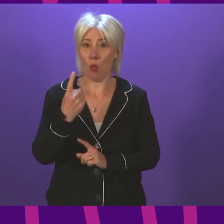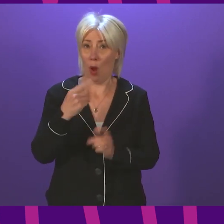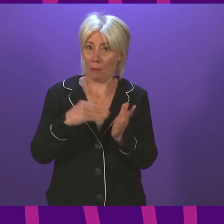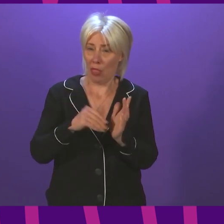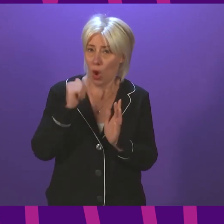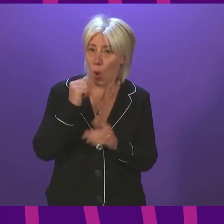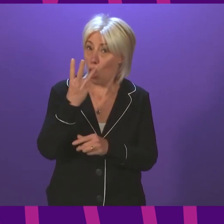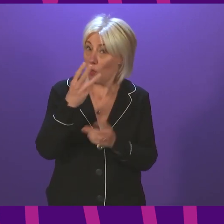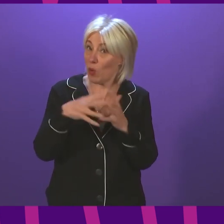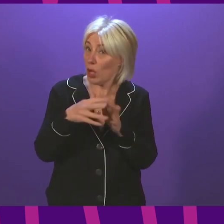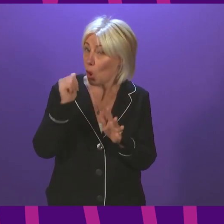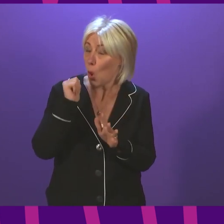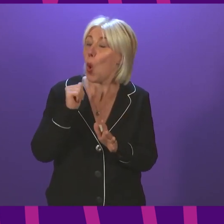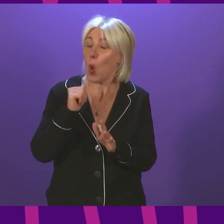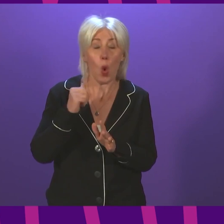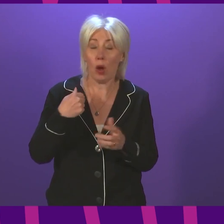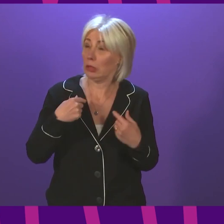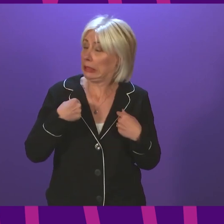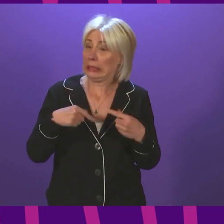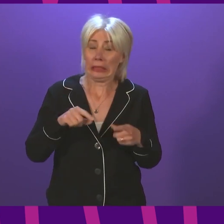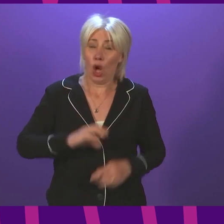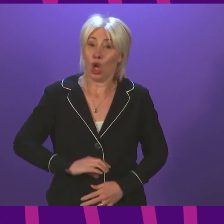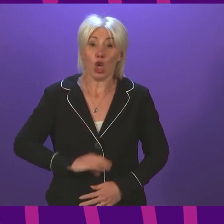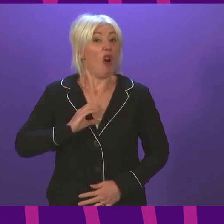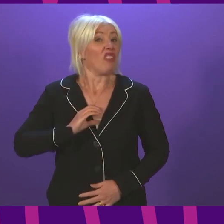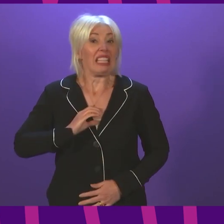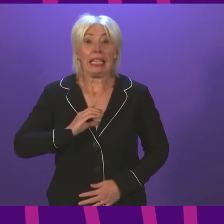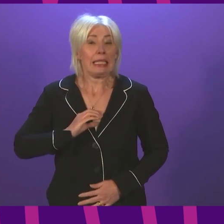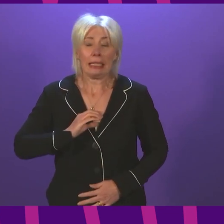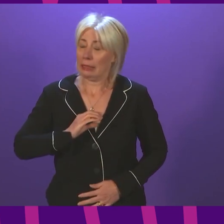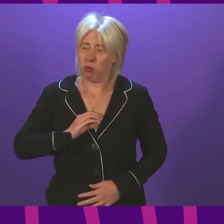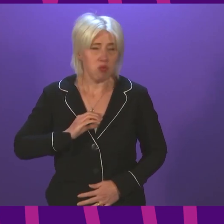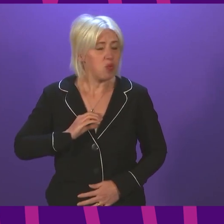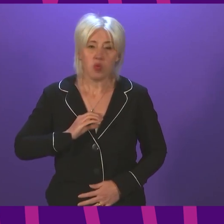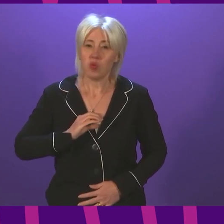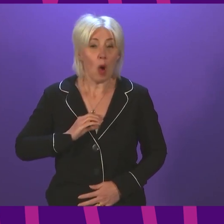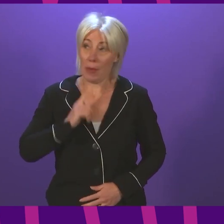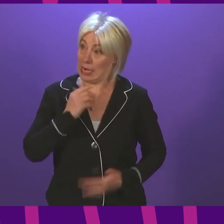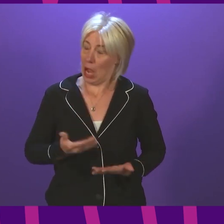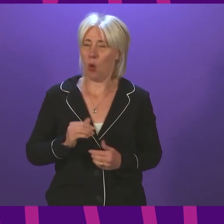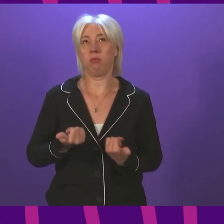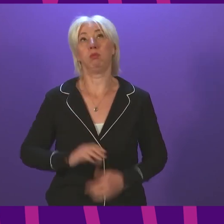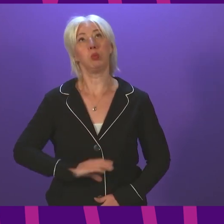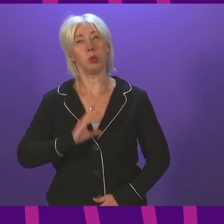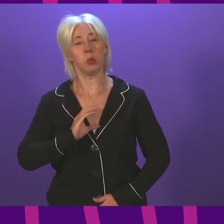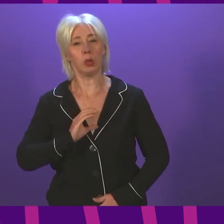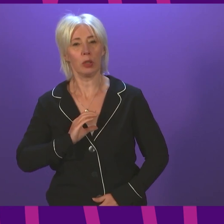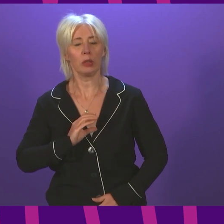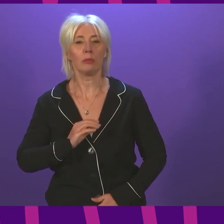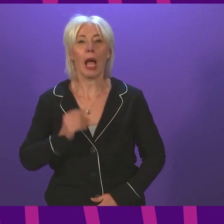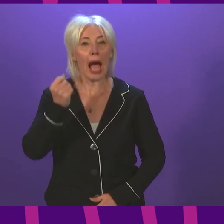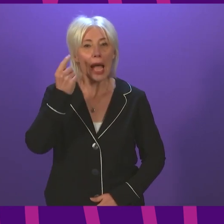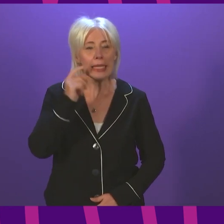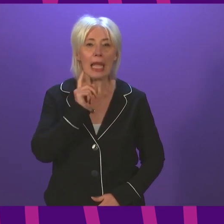even three weeks ago, I would not have been entirely confident that that is the position we are in. And I understand that people will